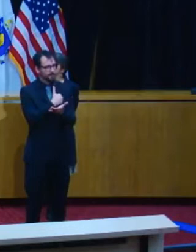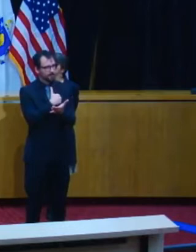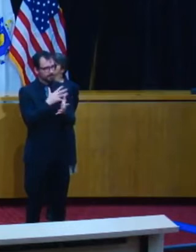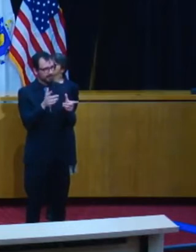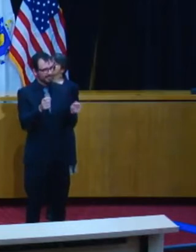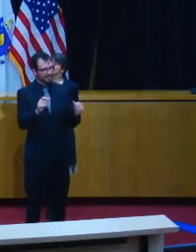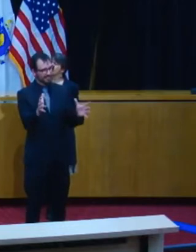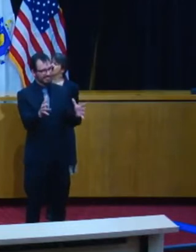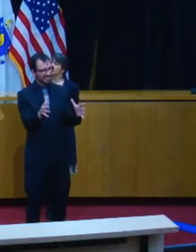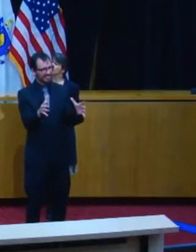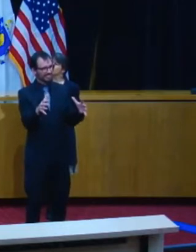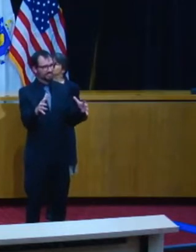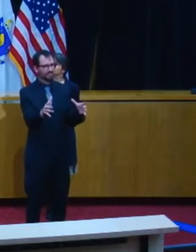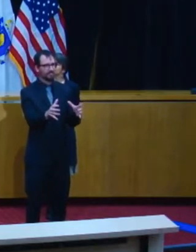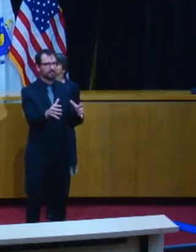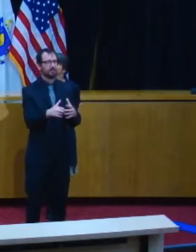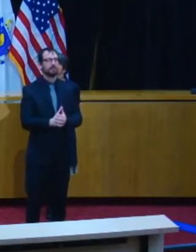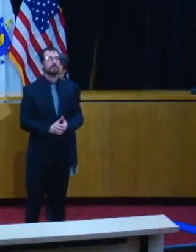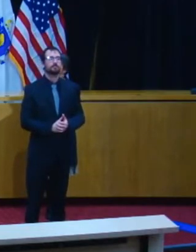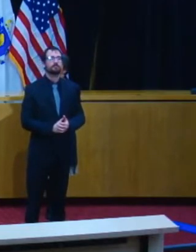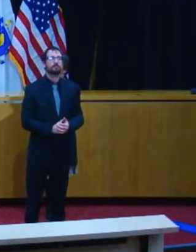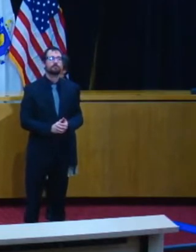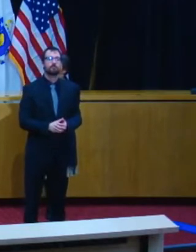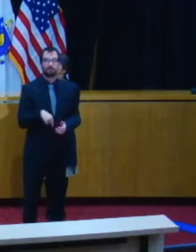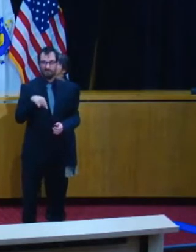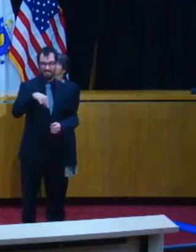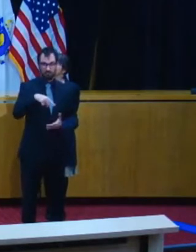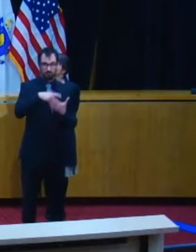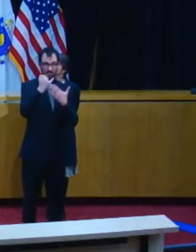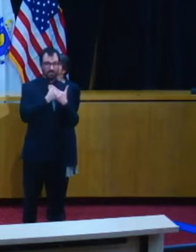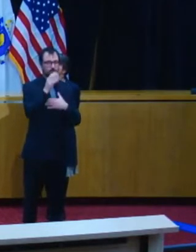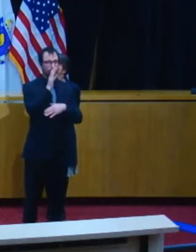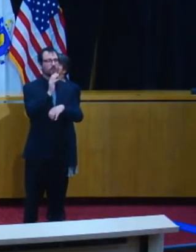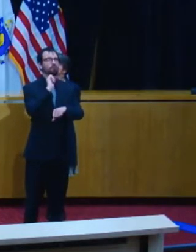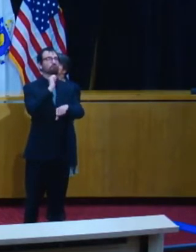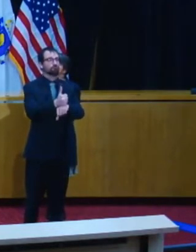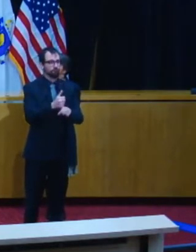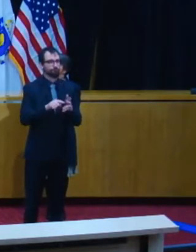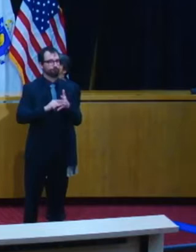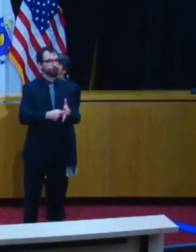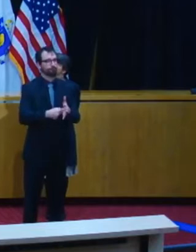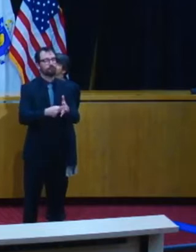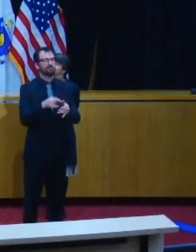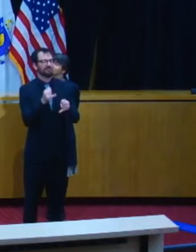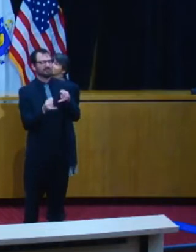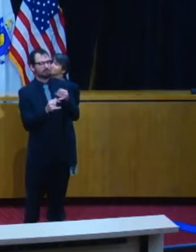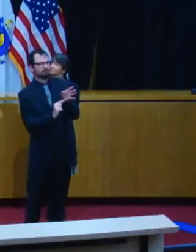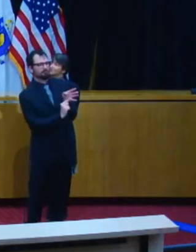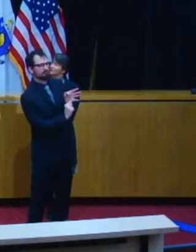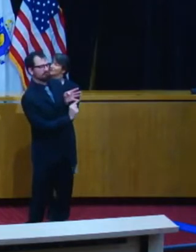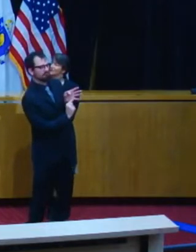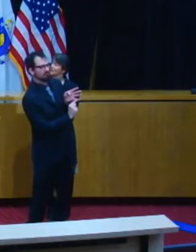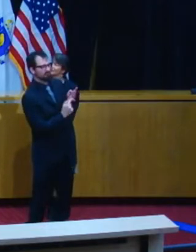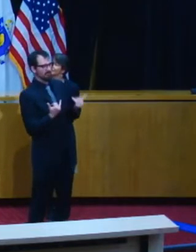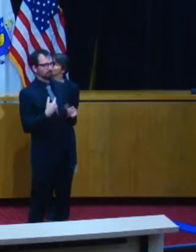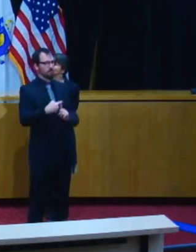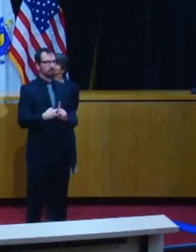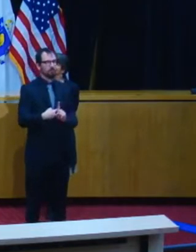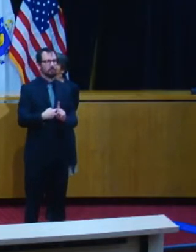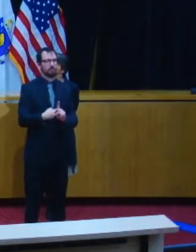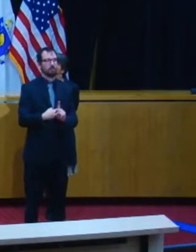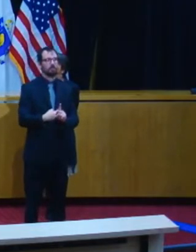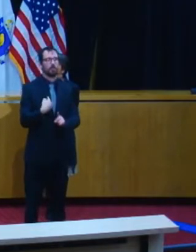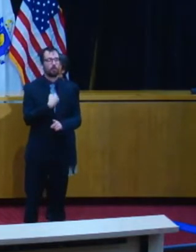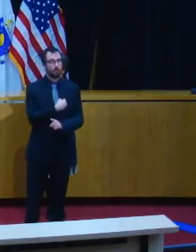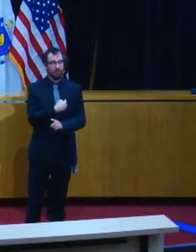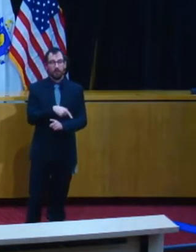And what we mean by tracing is that when a person tests positive, public health officials gather information from